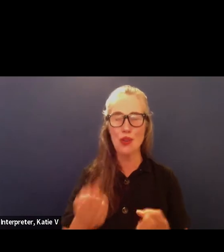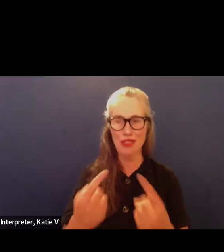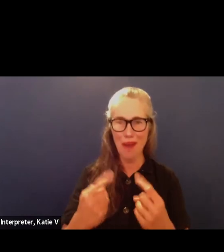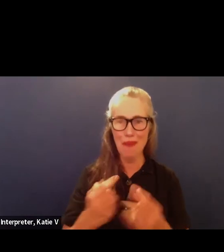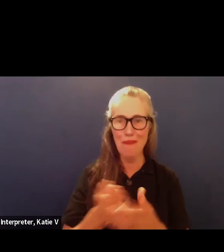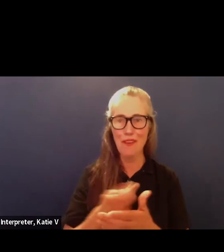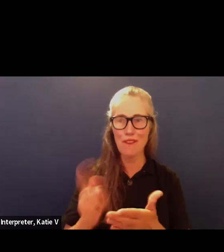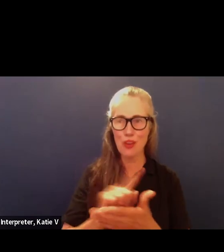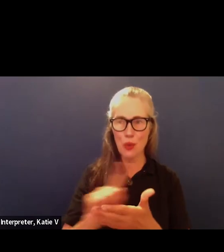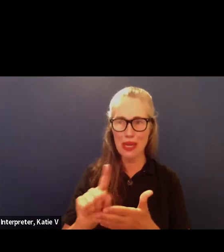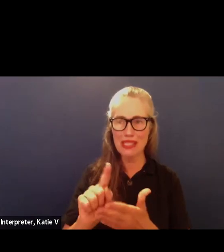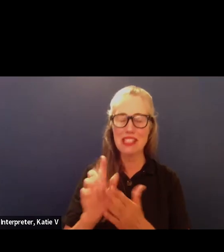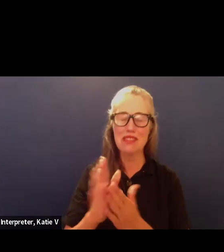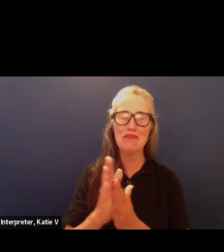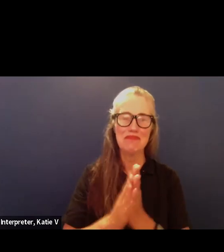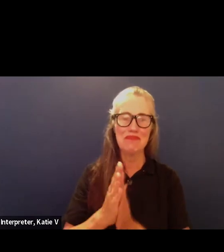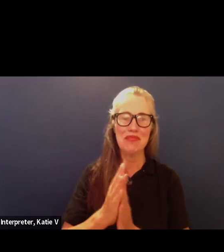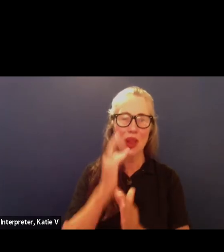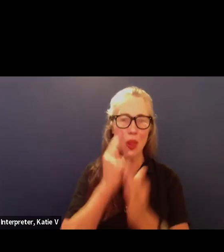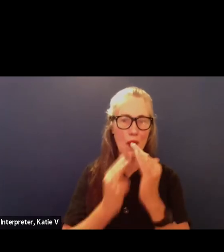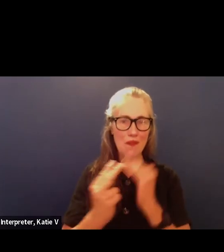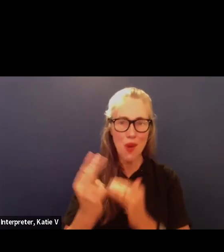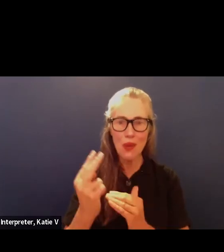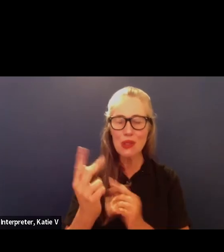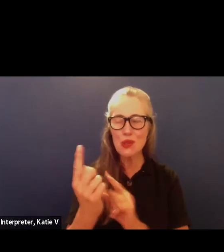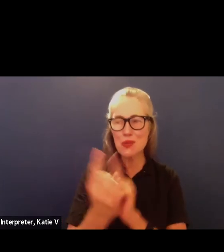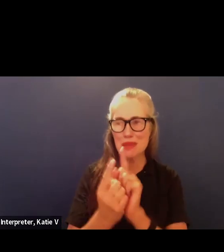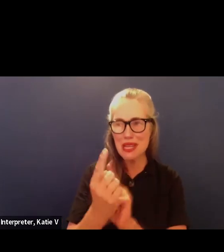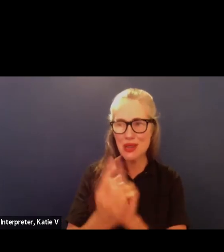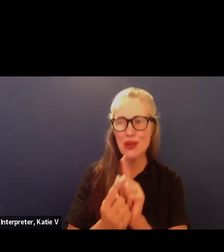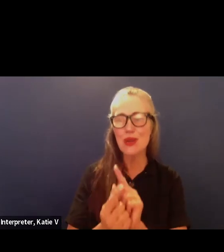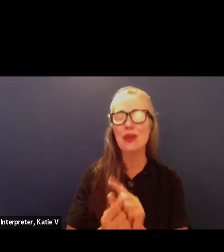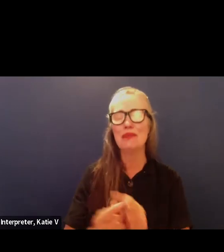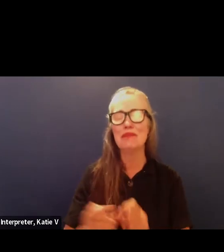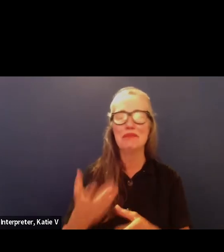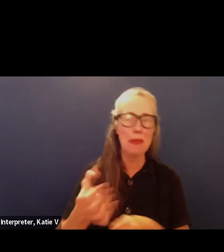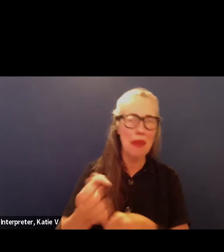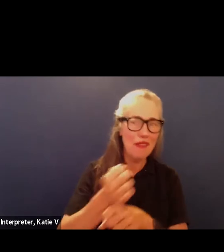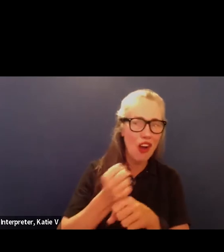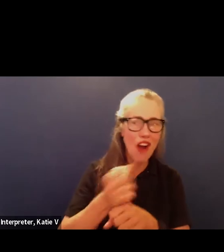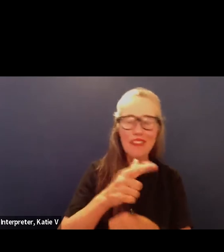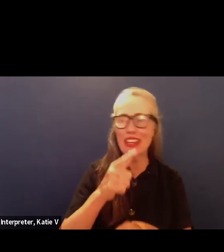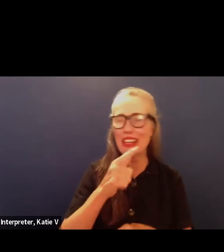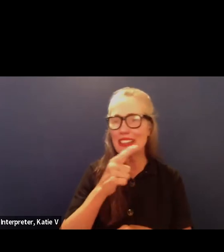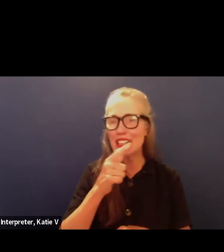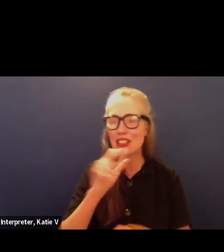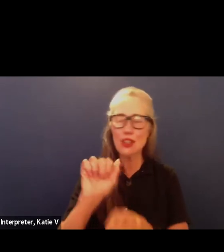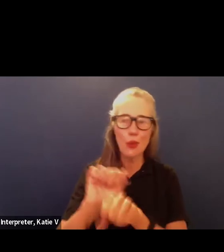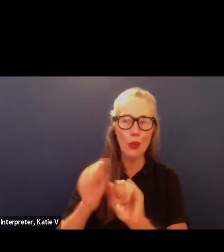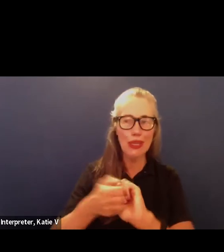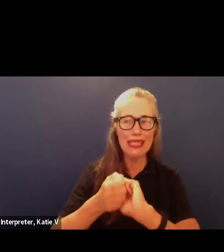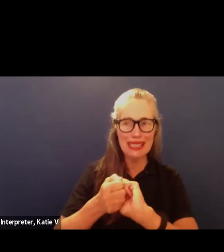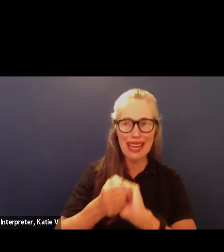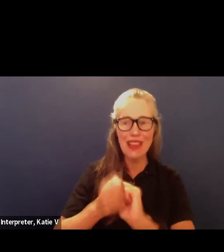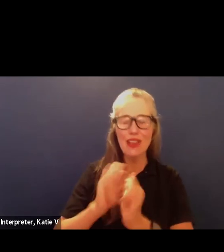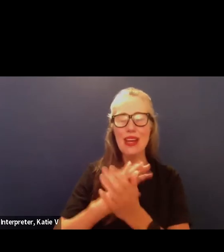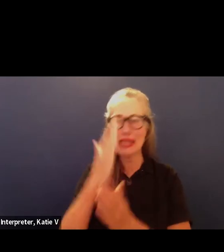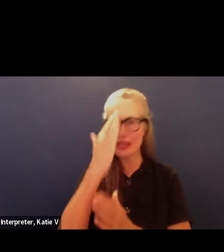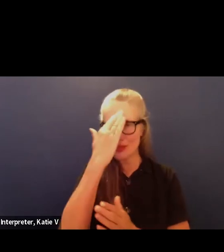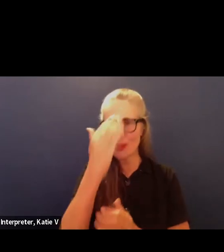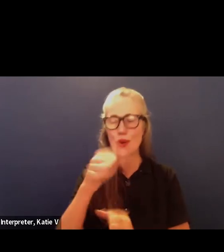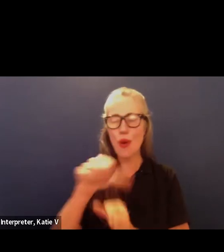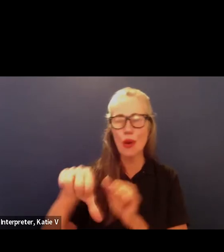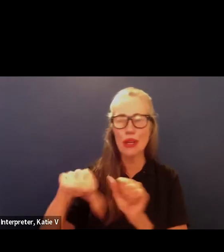look forward to working with you and getting to meet you in person and have a cup of coffee or lunch etc to get to know each other but thank you for uh